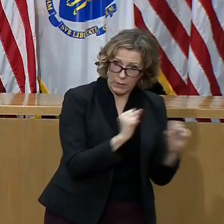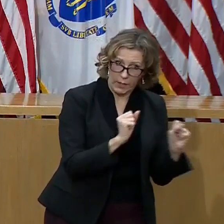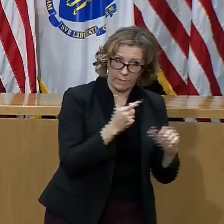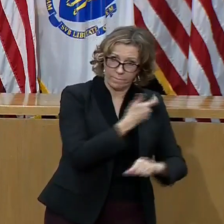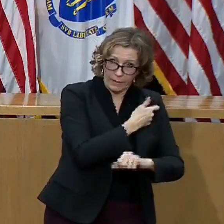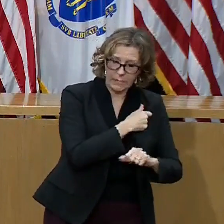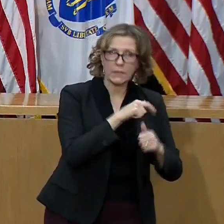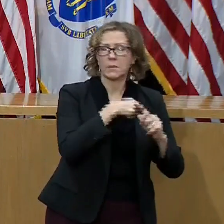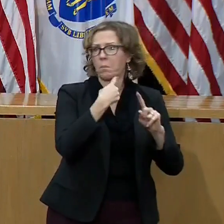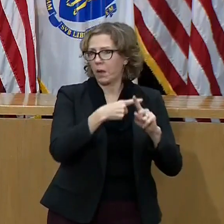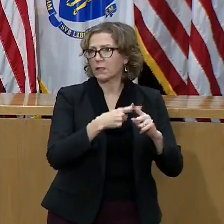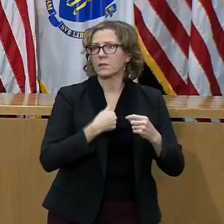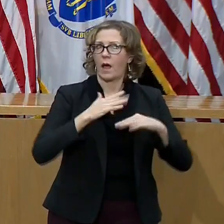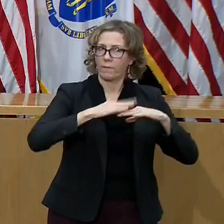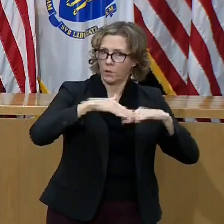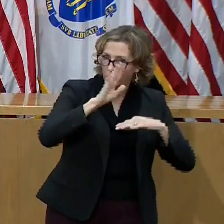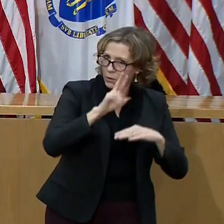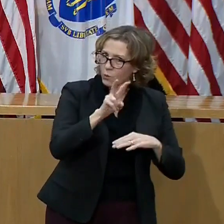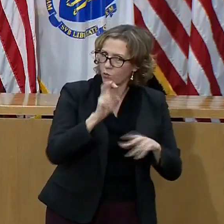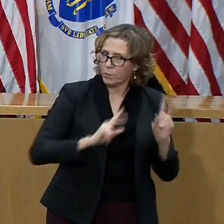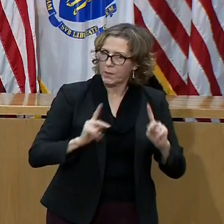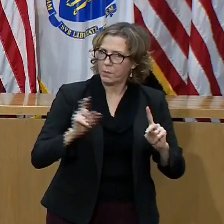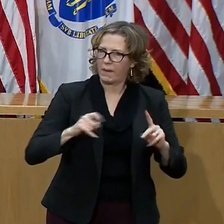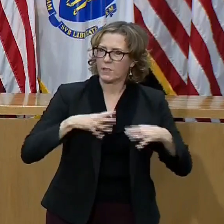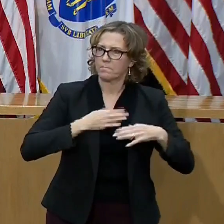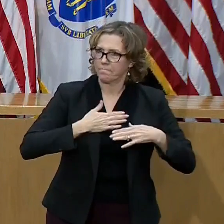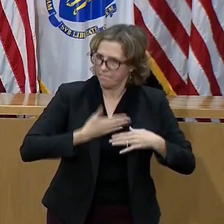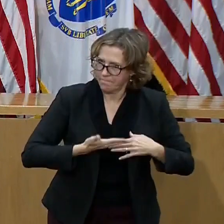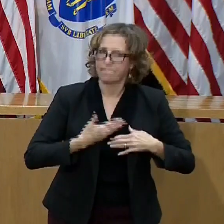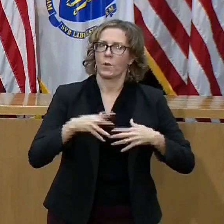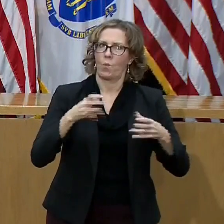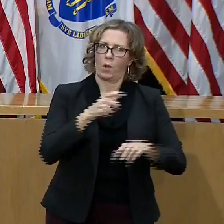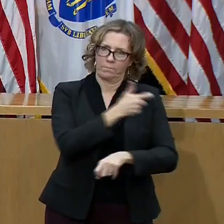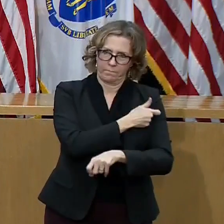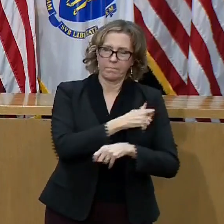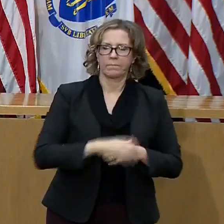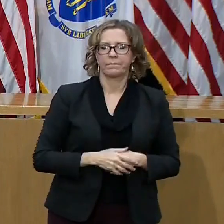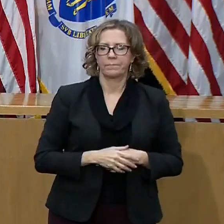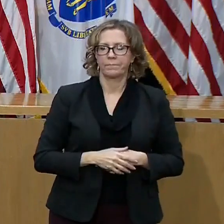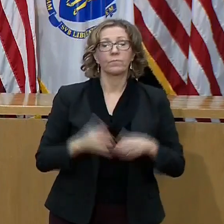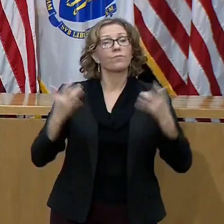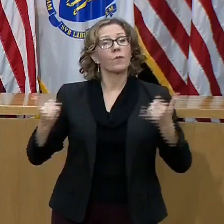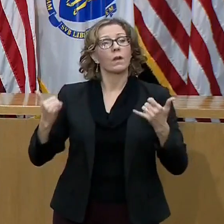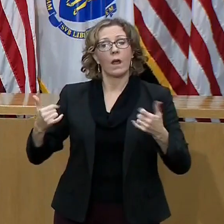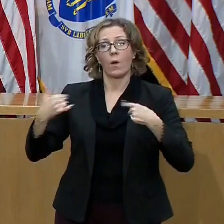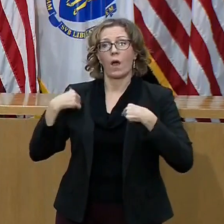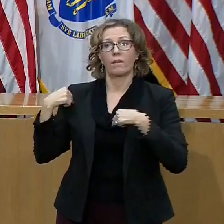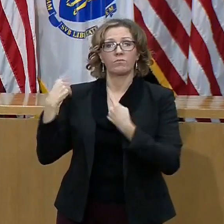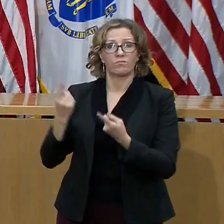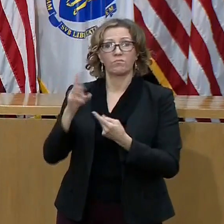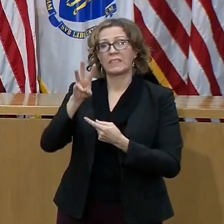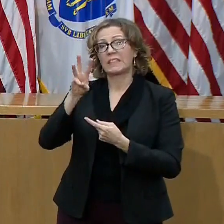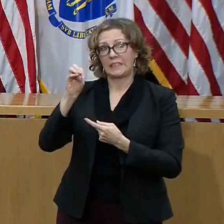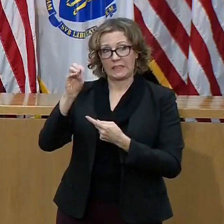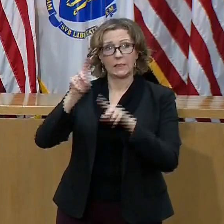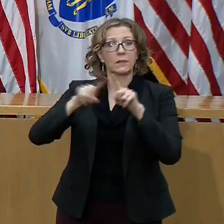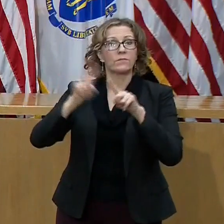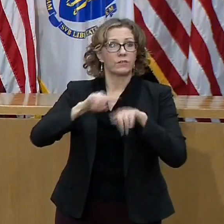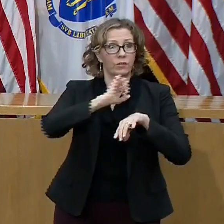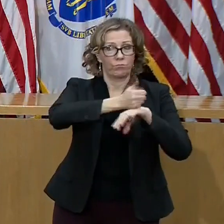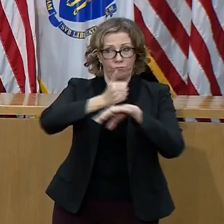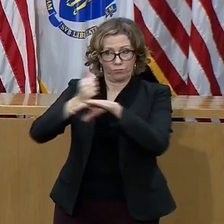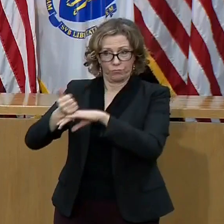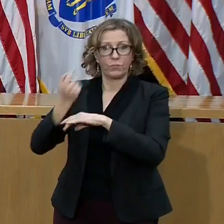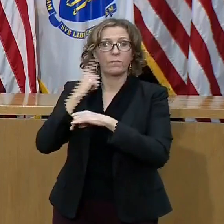responders can schedule an appointment at one of more than 60 sites. Today, the command center is launching a website,